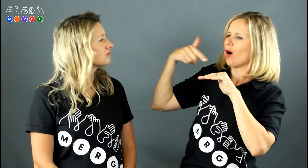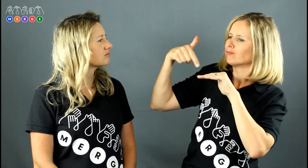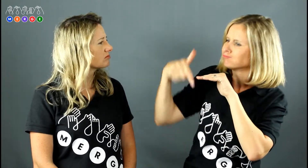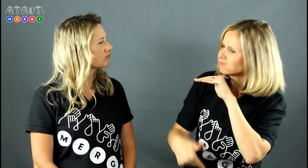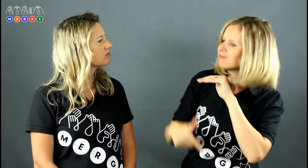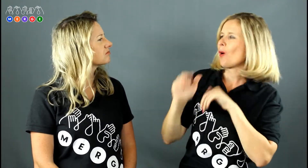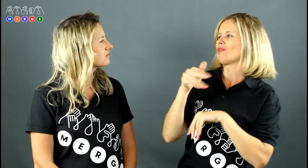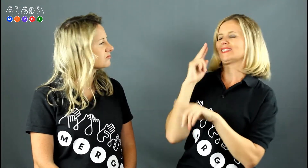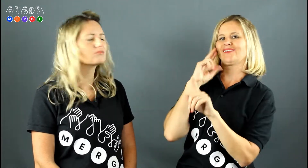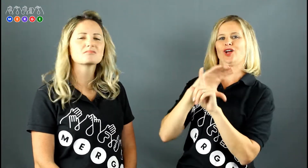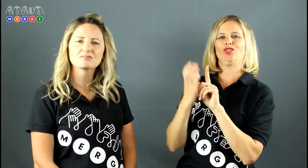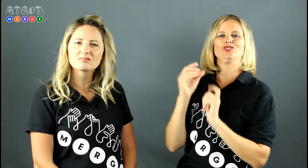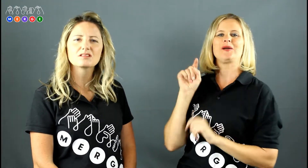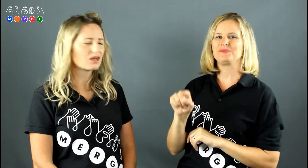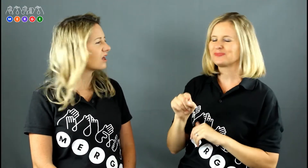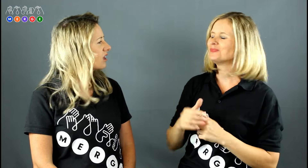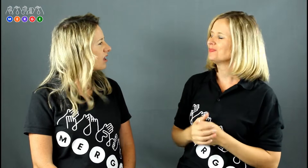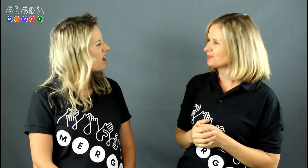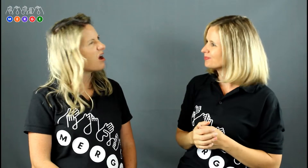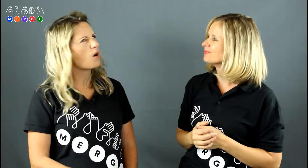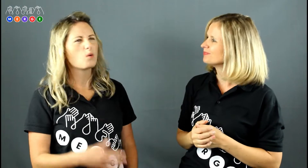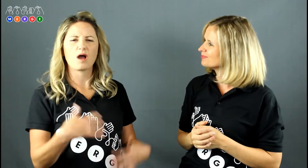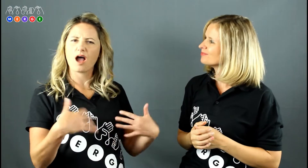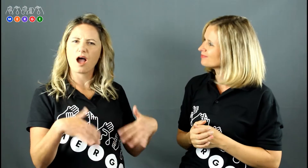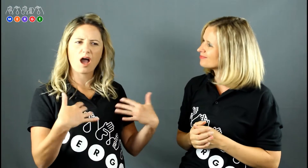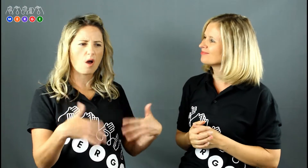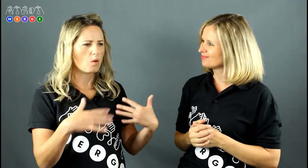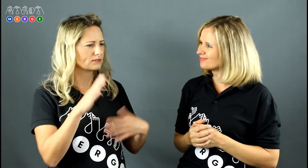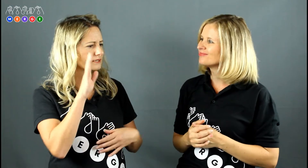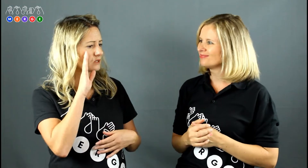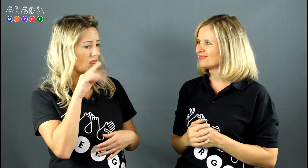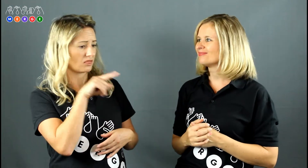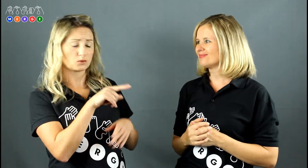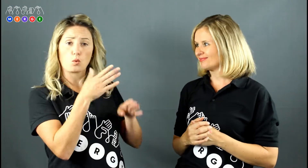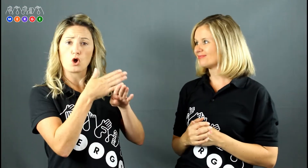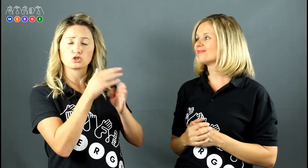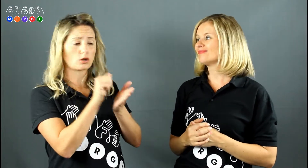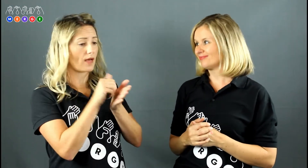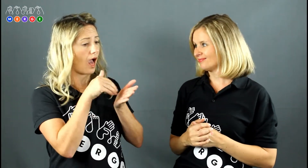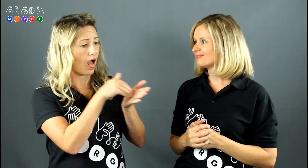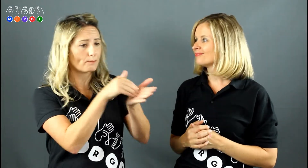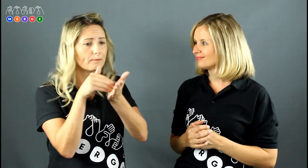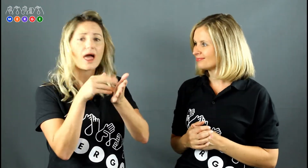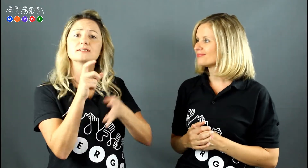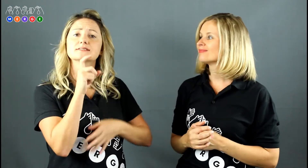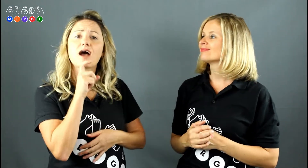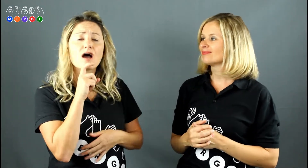community. So when they go back to work, they're able to understand more about Deaf culture. Wow. So it sounds like this